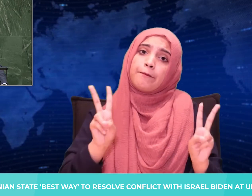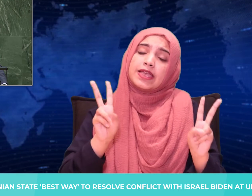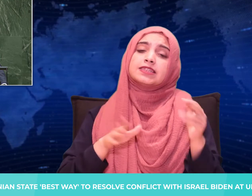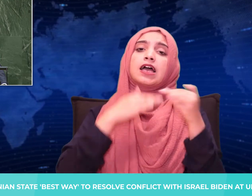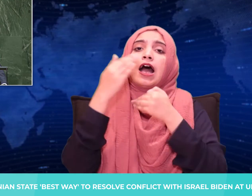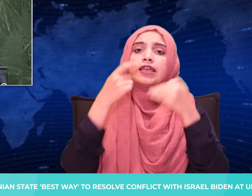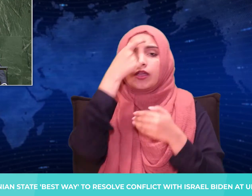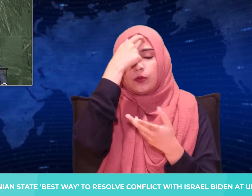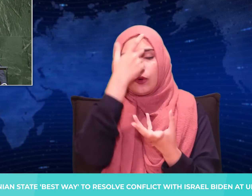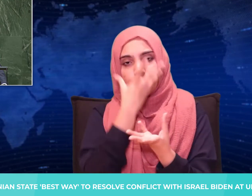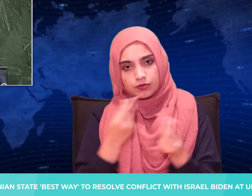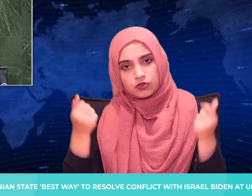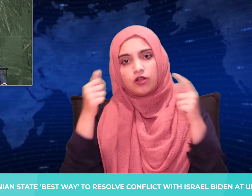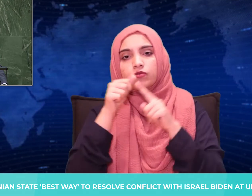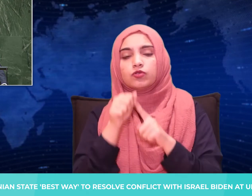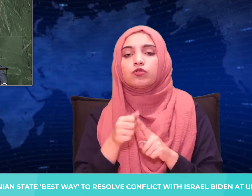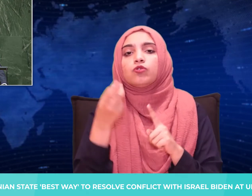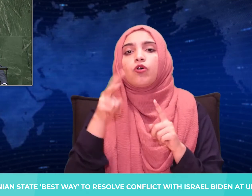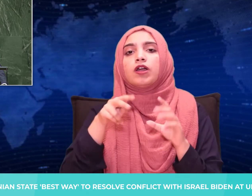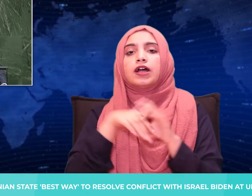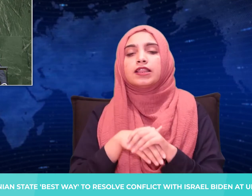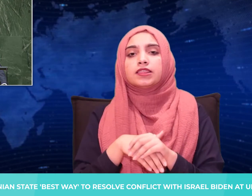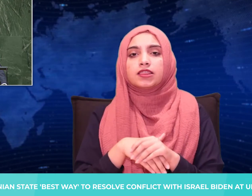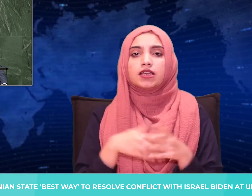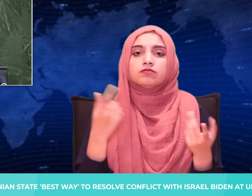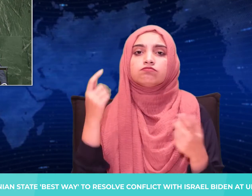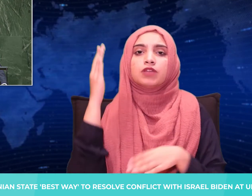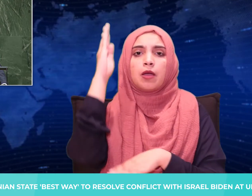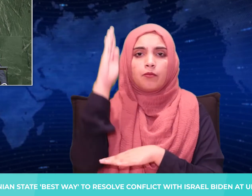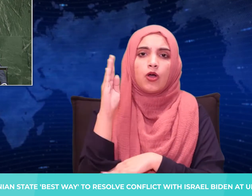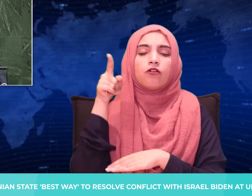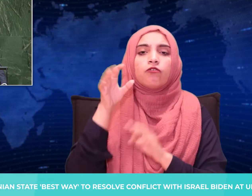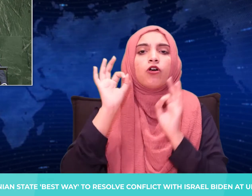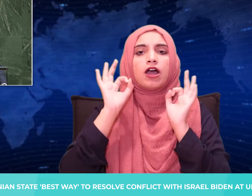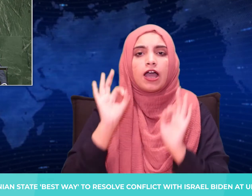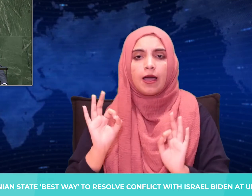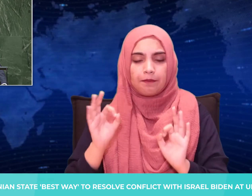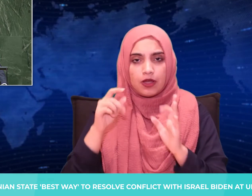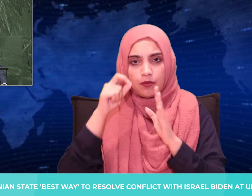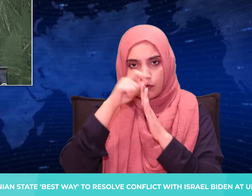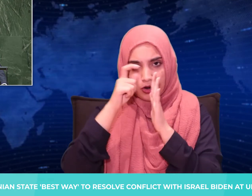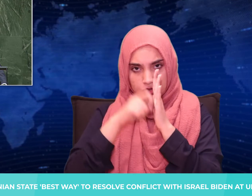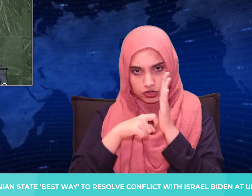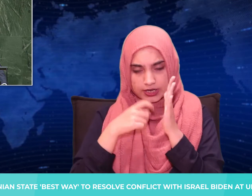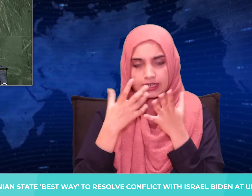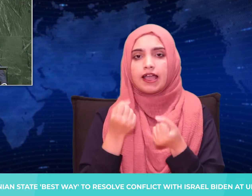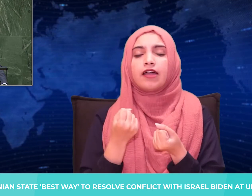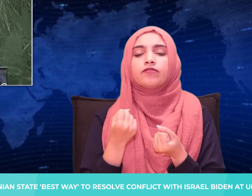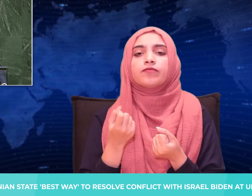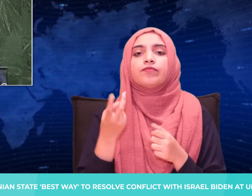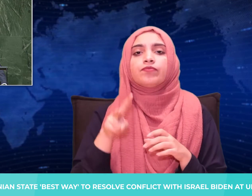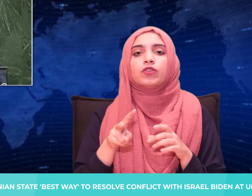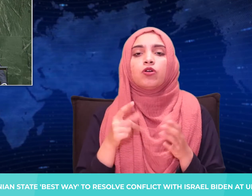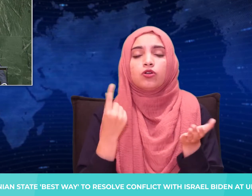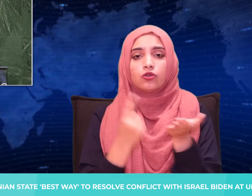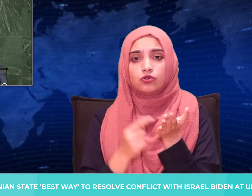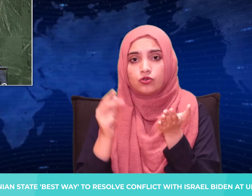Biden added that he remained committed to peacefully resolving a dispute with Iran over its nuclear